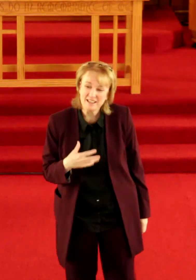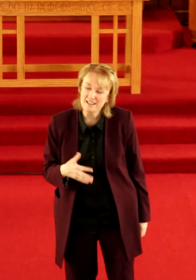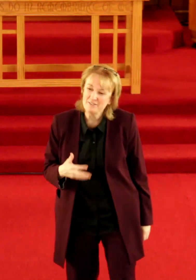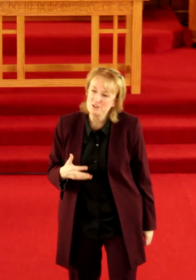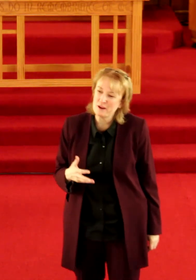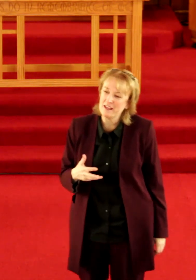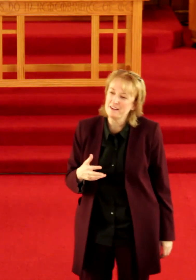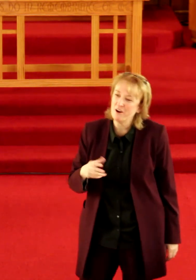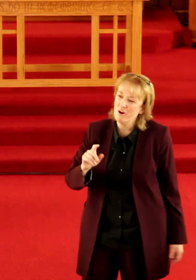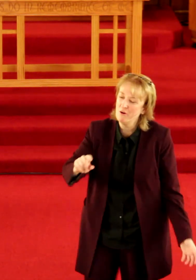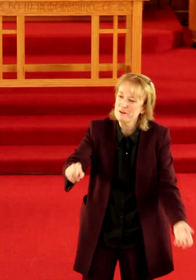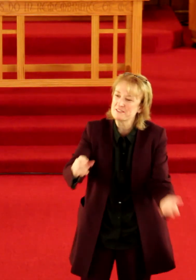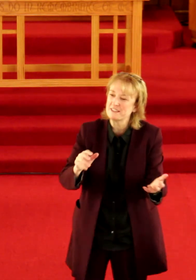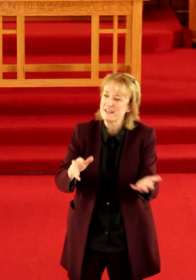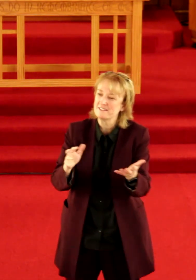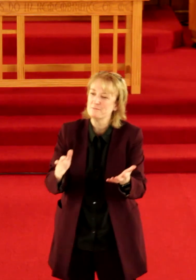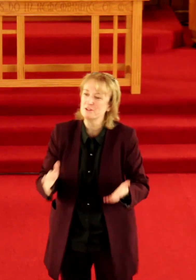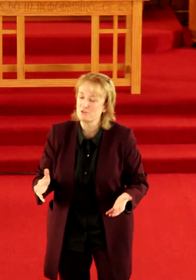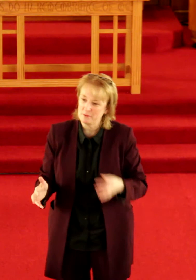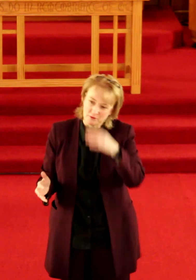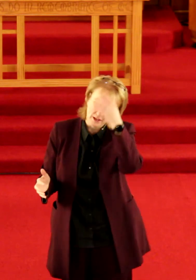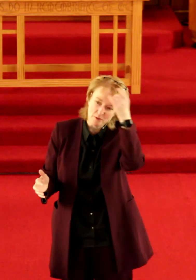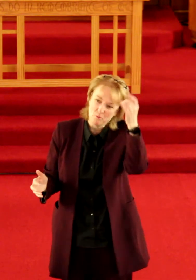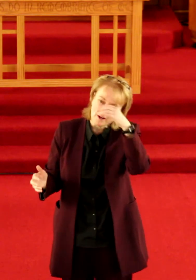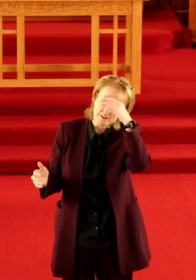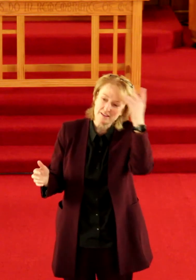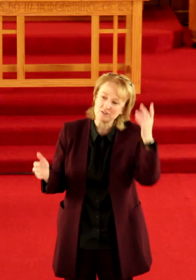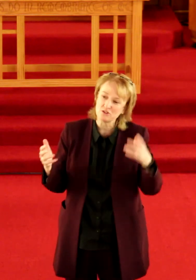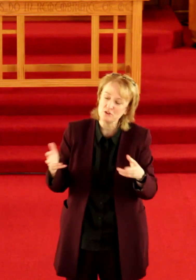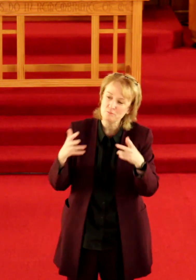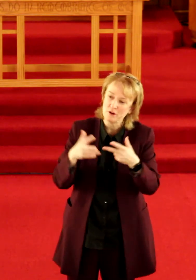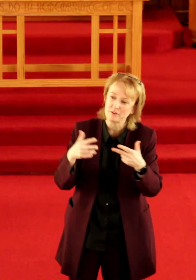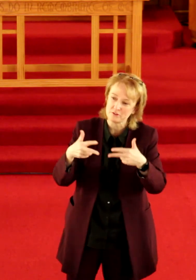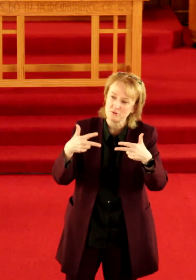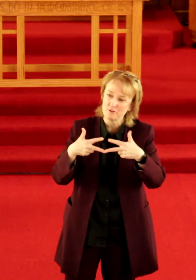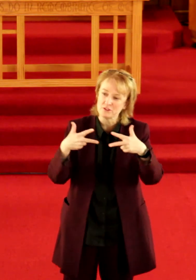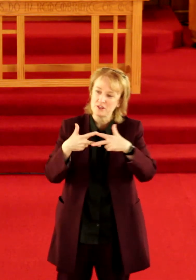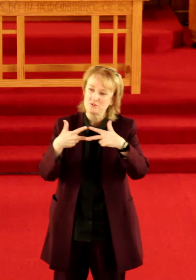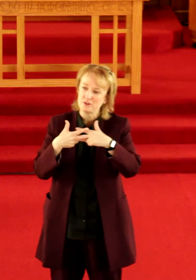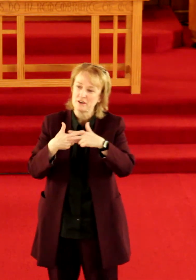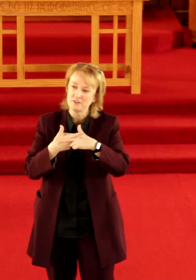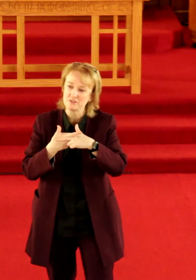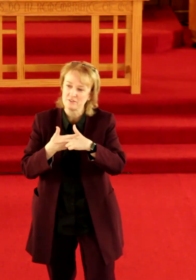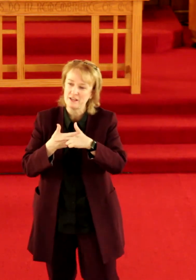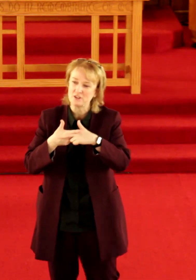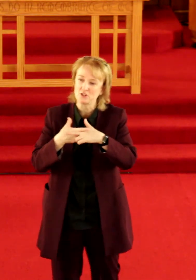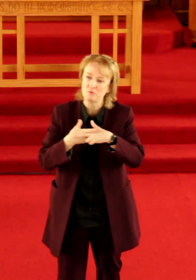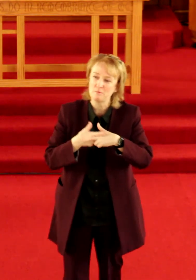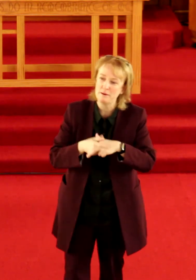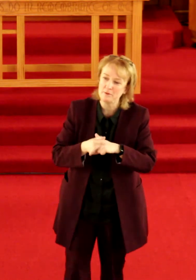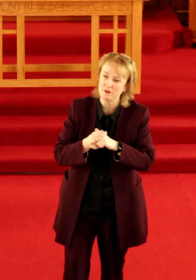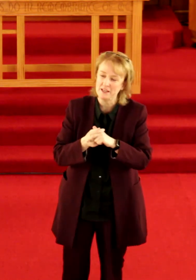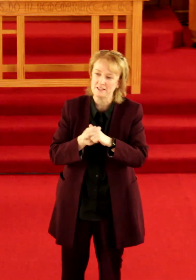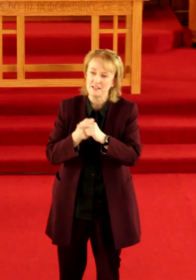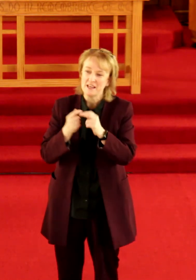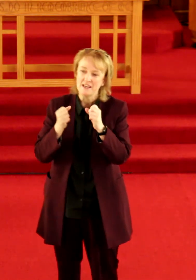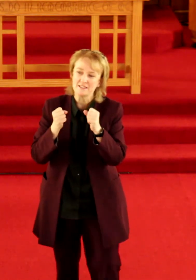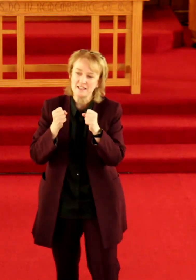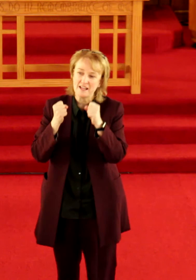individuality always gets him in trouble and what these two brothers who are the central characters of that show remember is is that